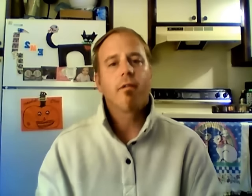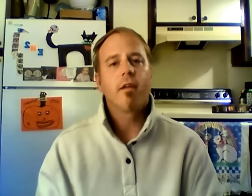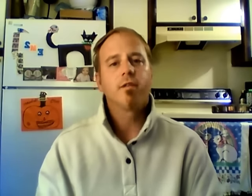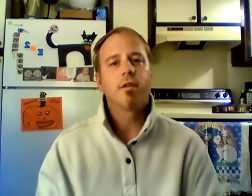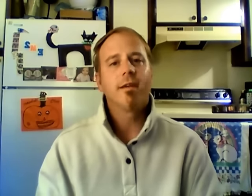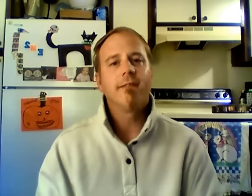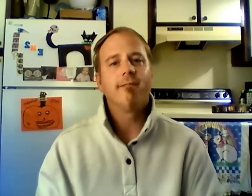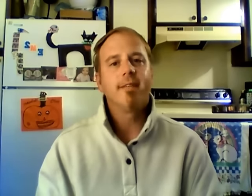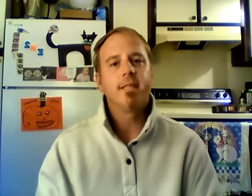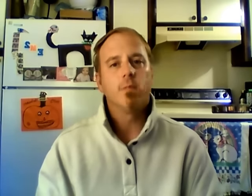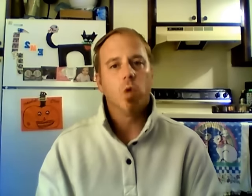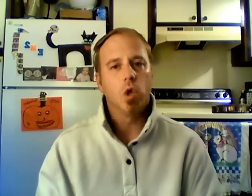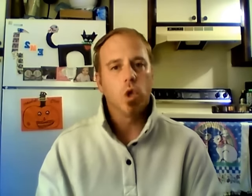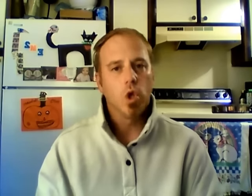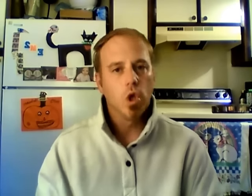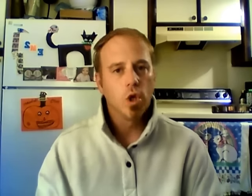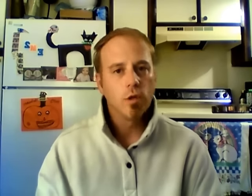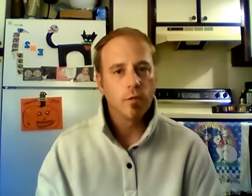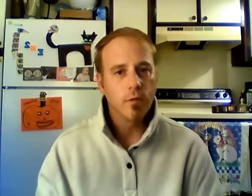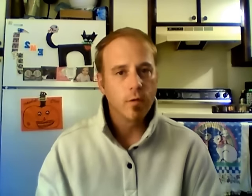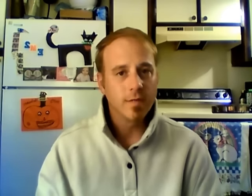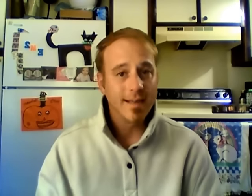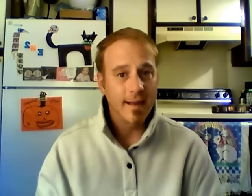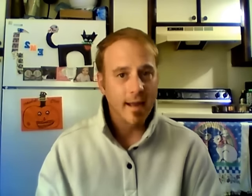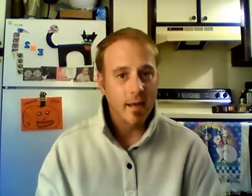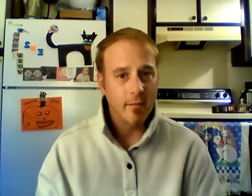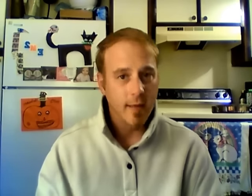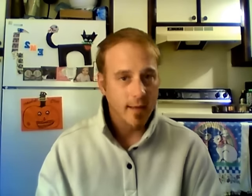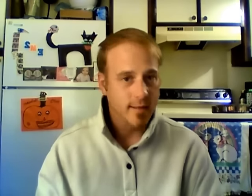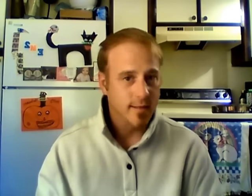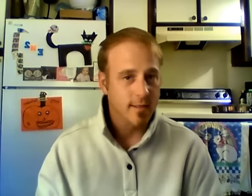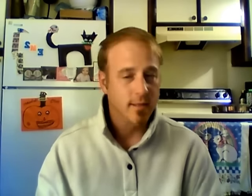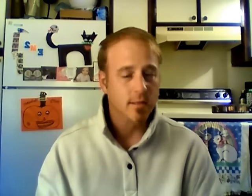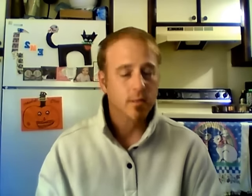essentially invisible to those negative entities.